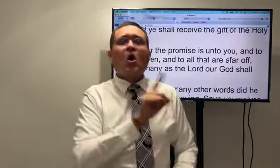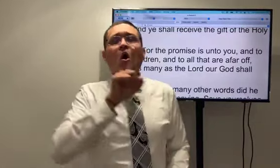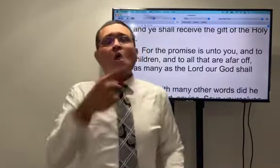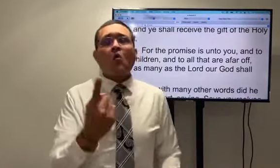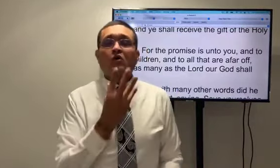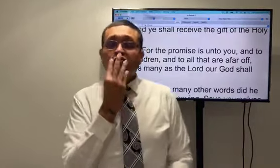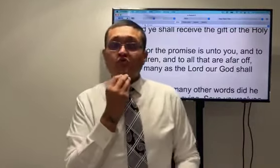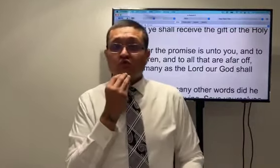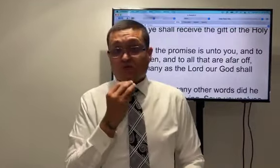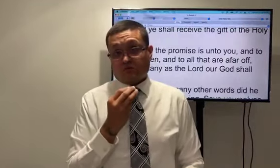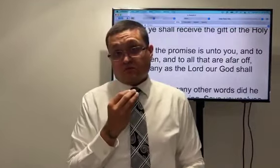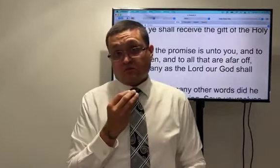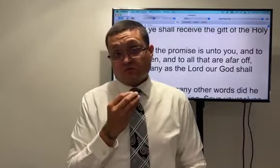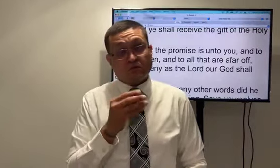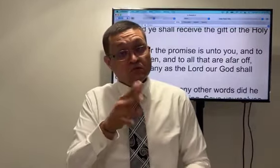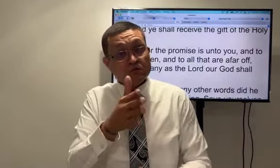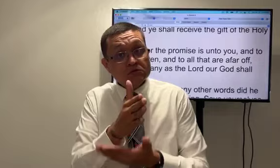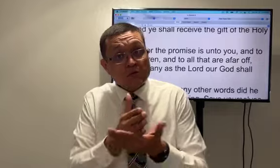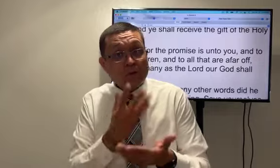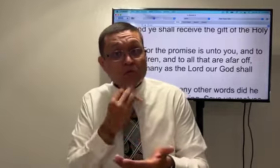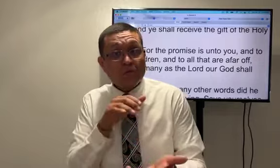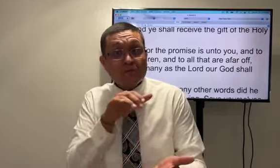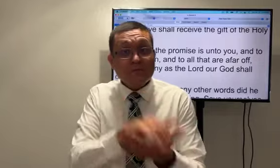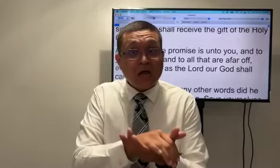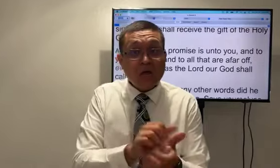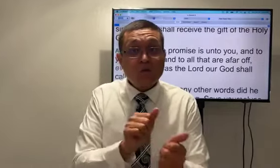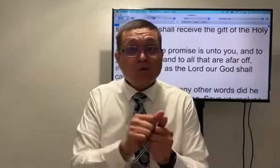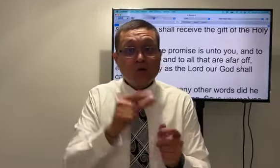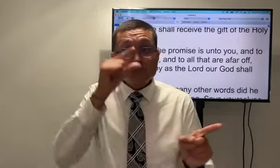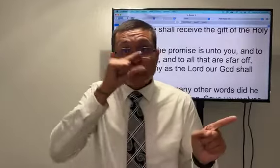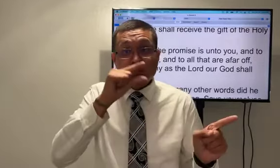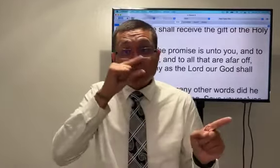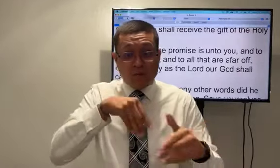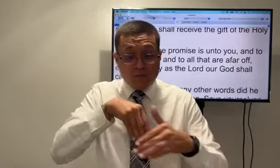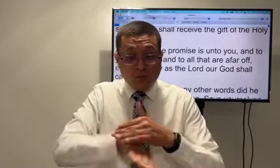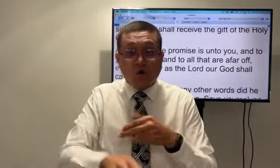some say oh only the Jews some Jews believe